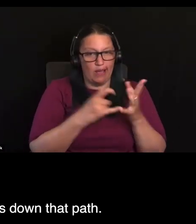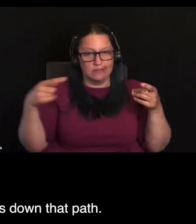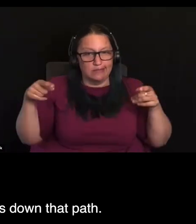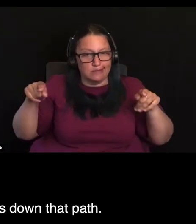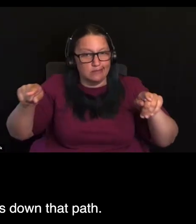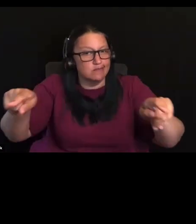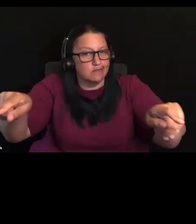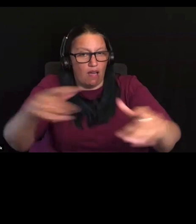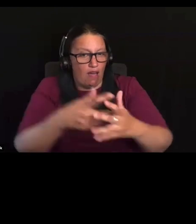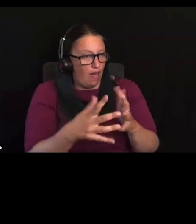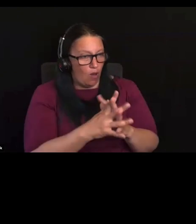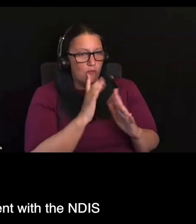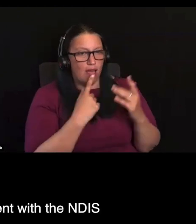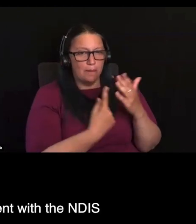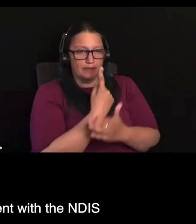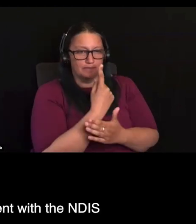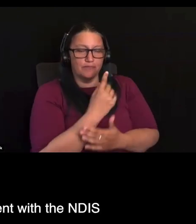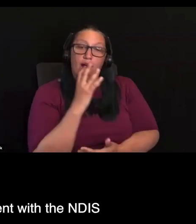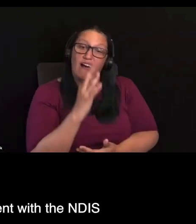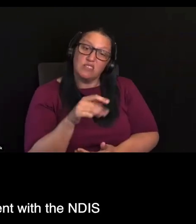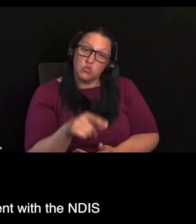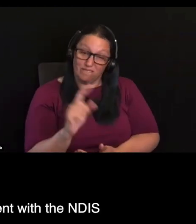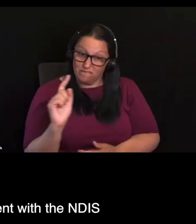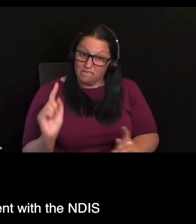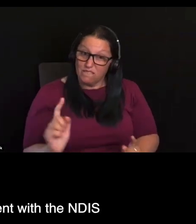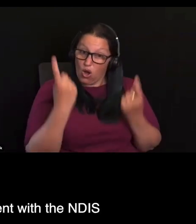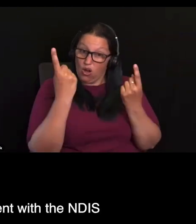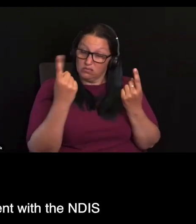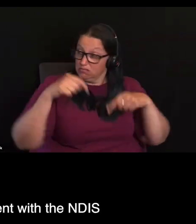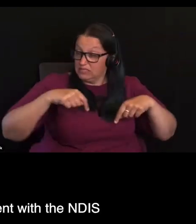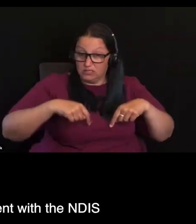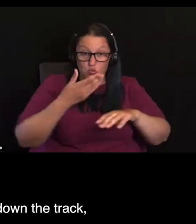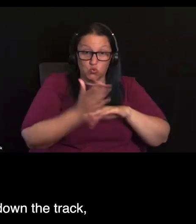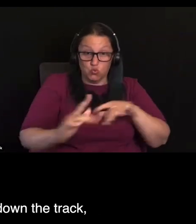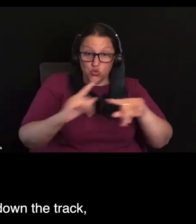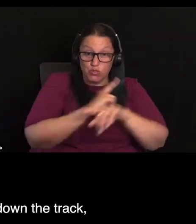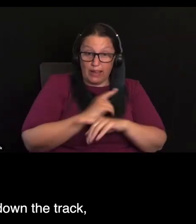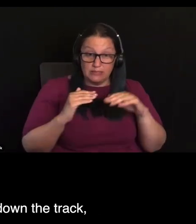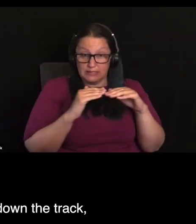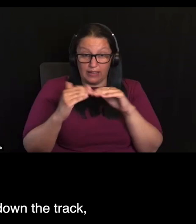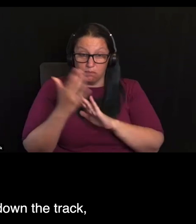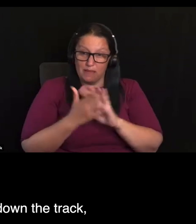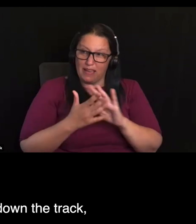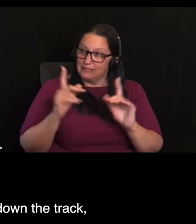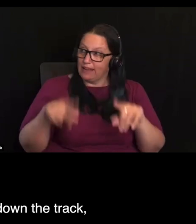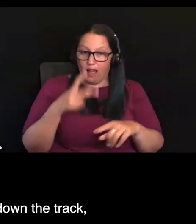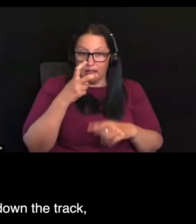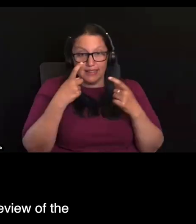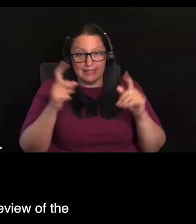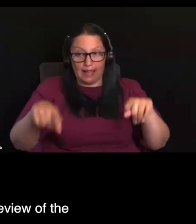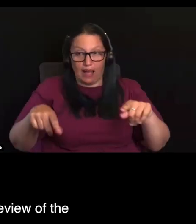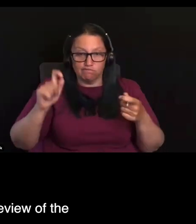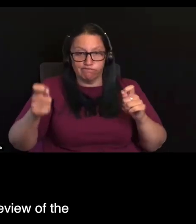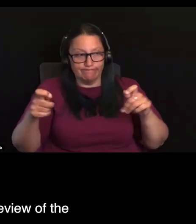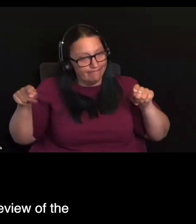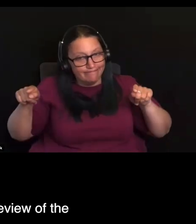that path. The question is, is this a first step towards alignment with the NDIS? And if so, what does it look like down the track? Will there